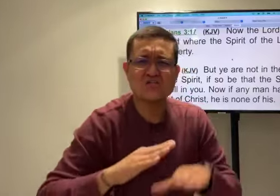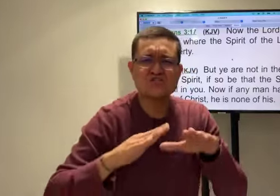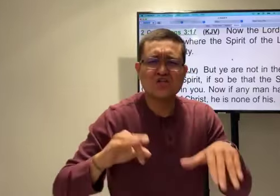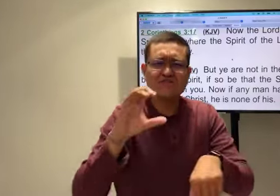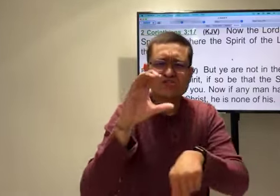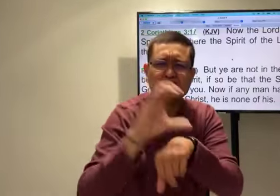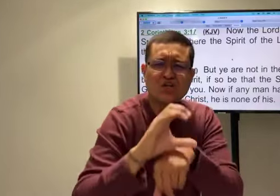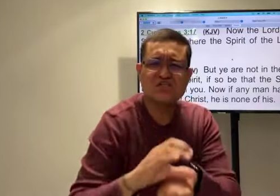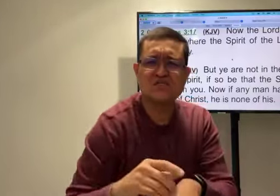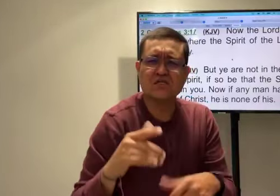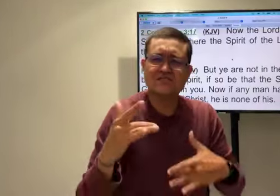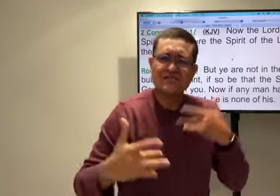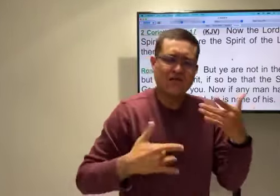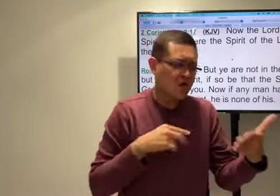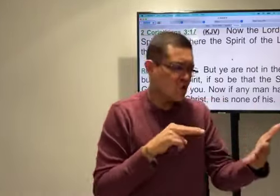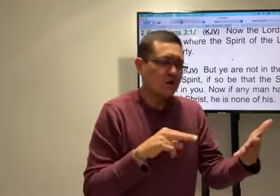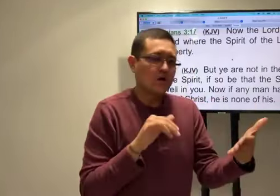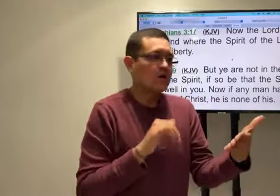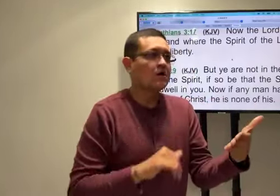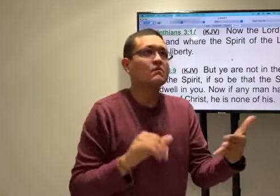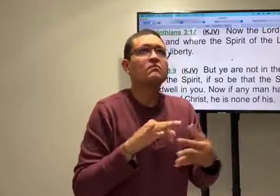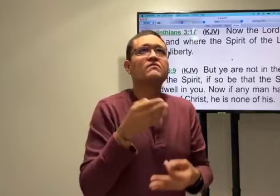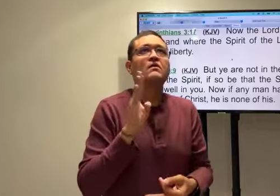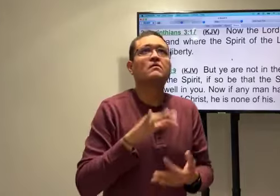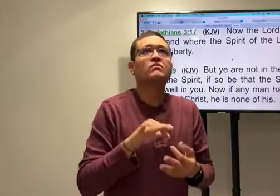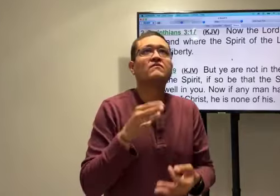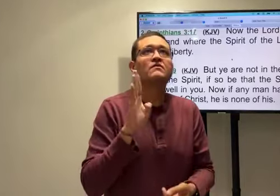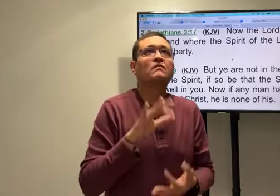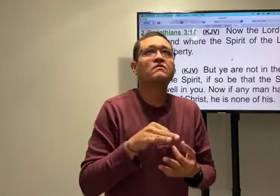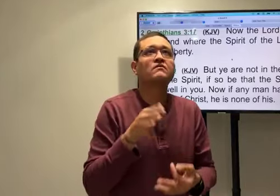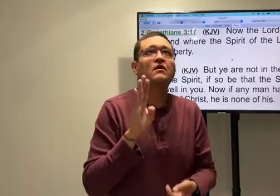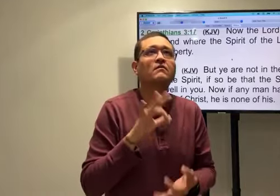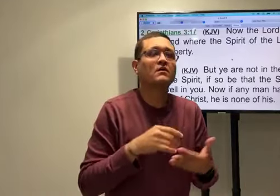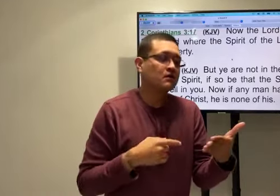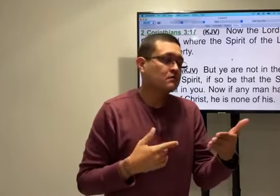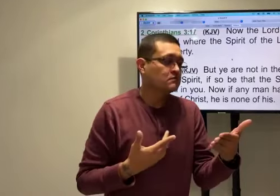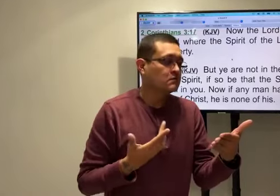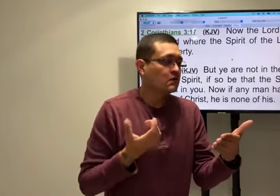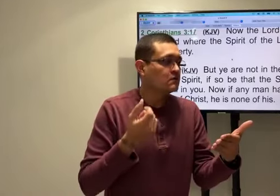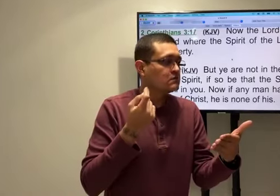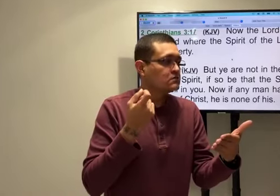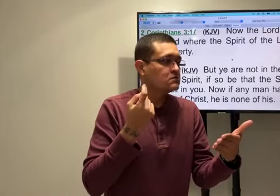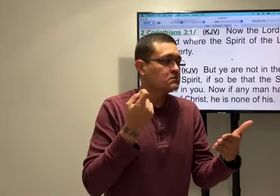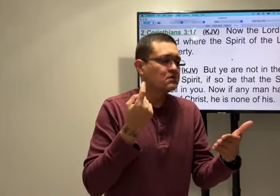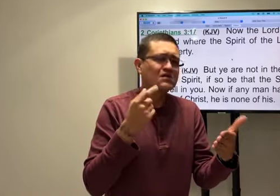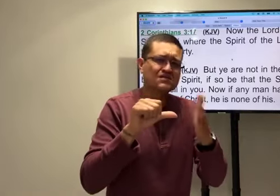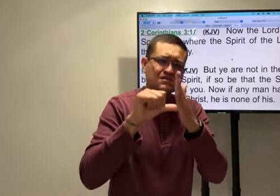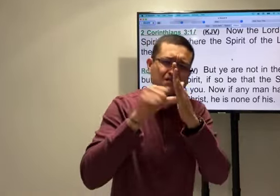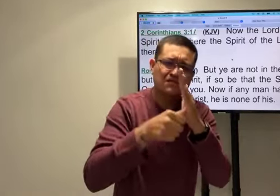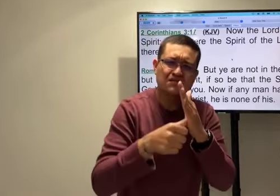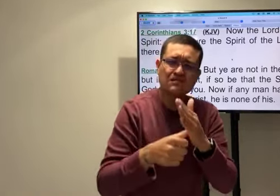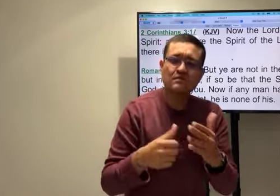He's our Lord. Our Christ. Our Savior. Spirit of God. Spirit of God. If keeps his writing. Spirit of God.